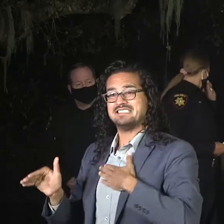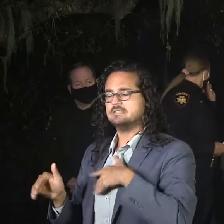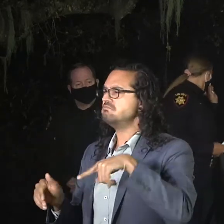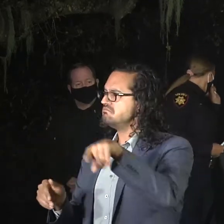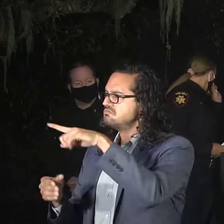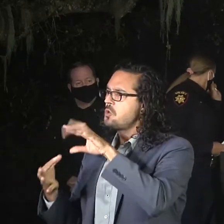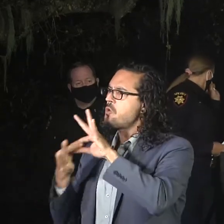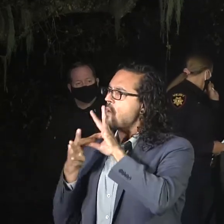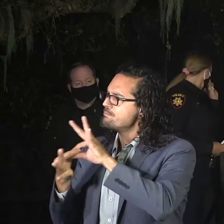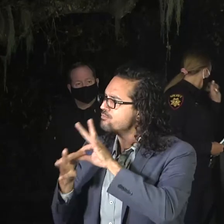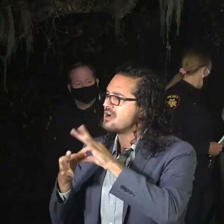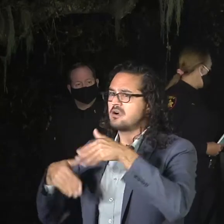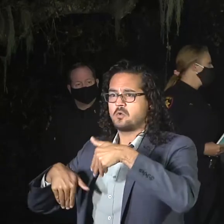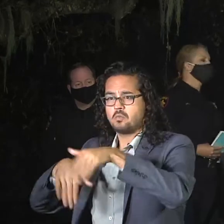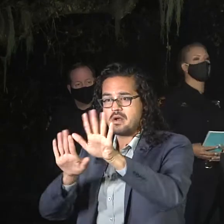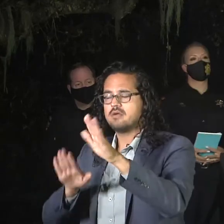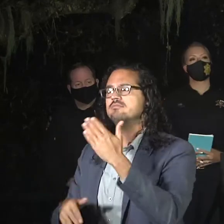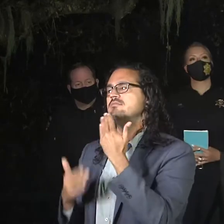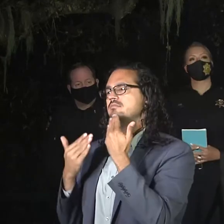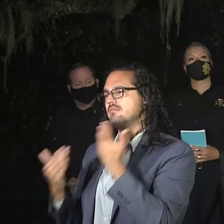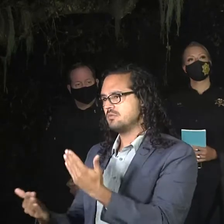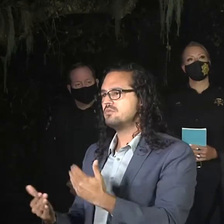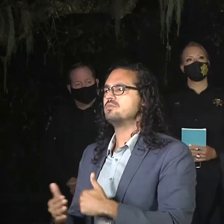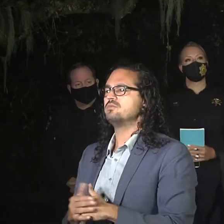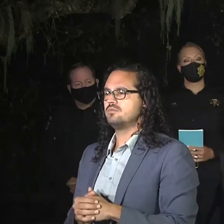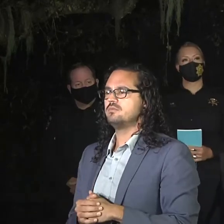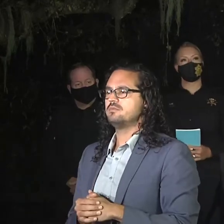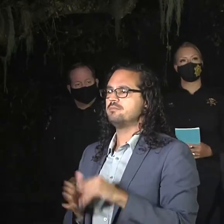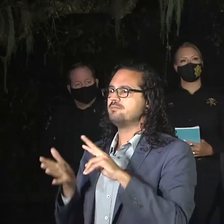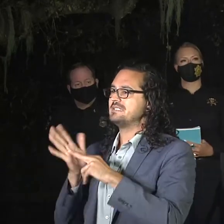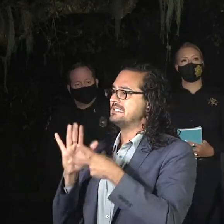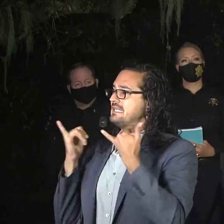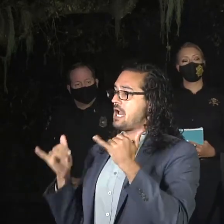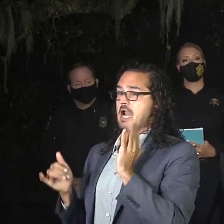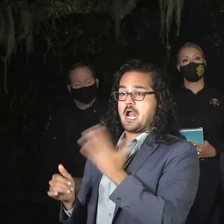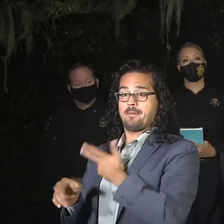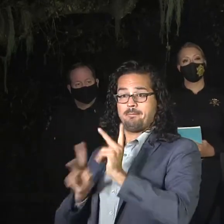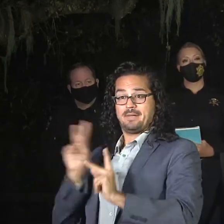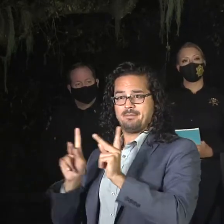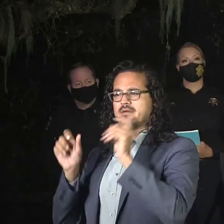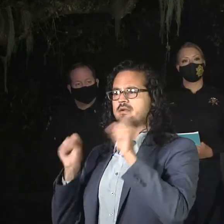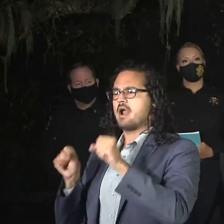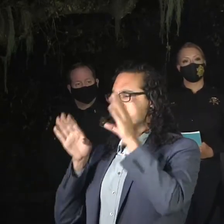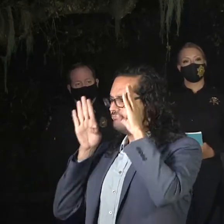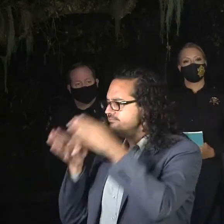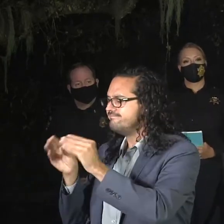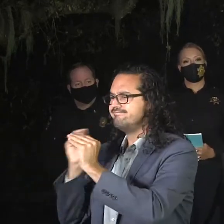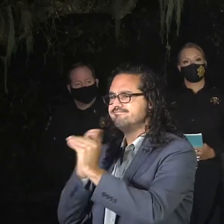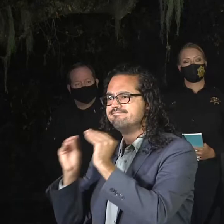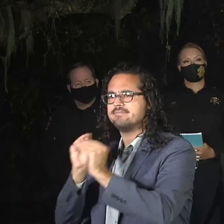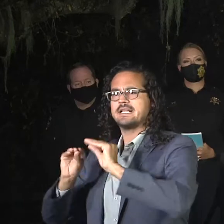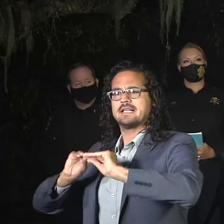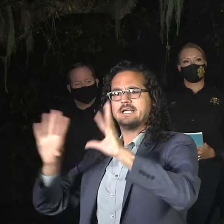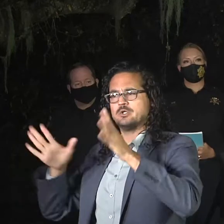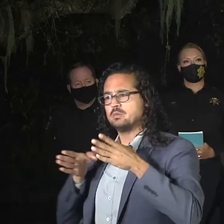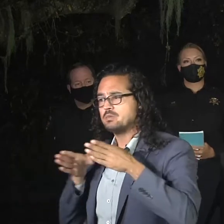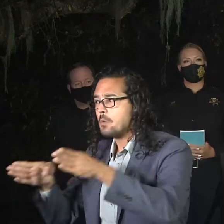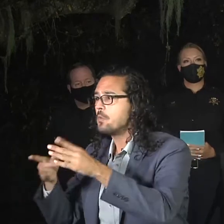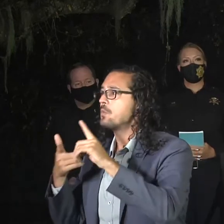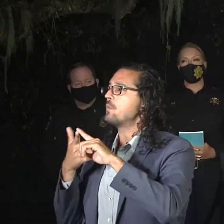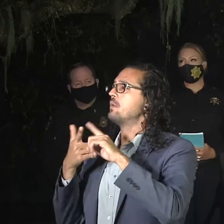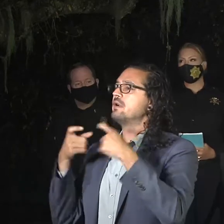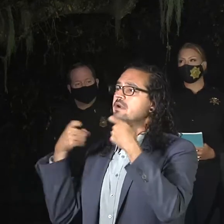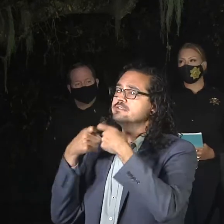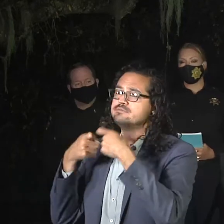those resources in to repair the roads, to prepare power lines and things like that, which are obviously pieces of the plan to